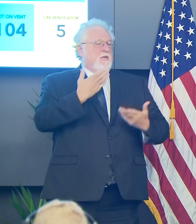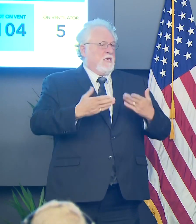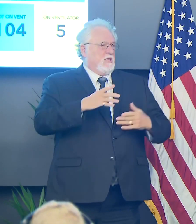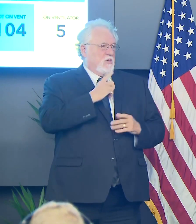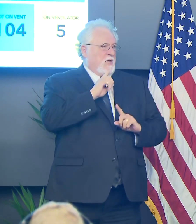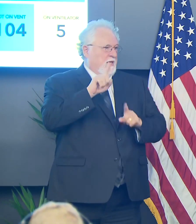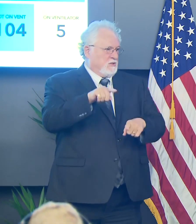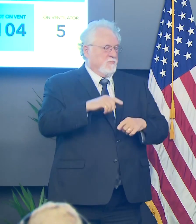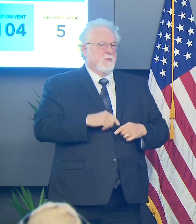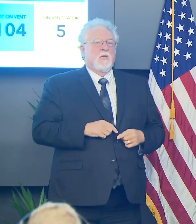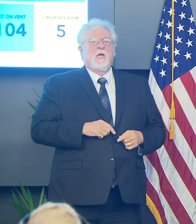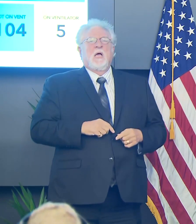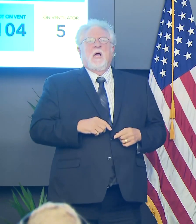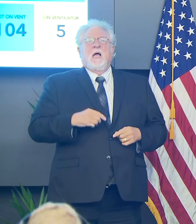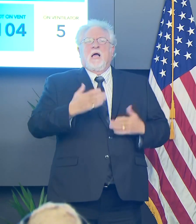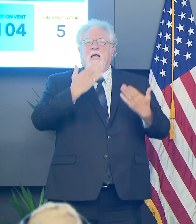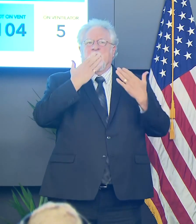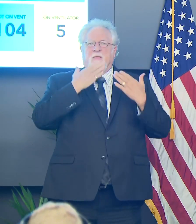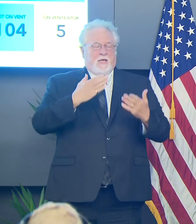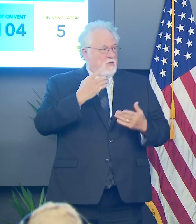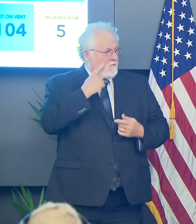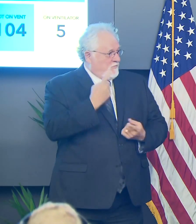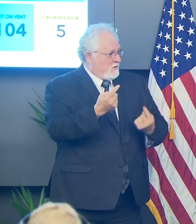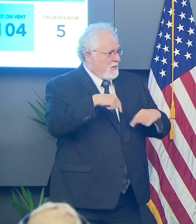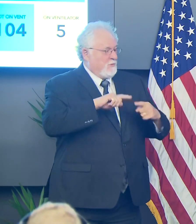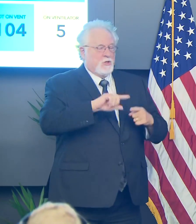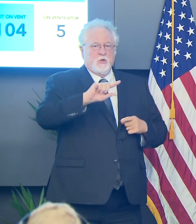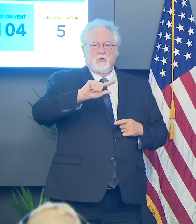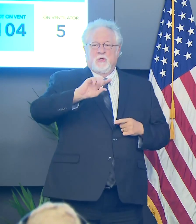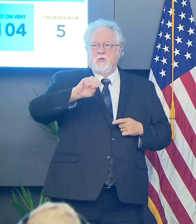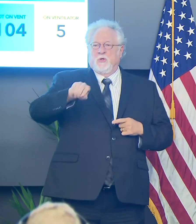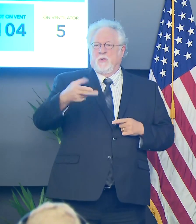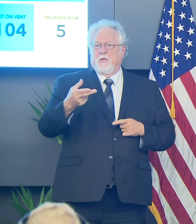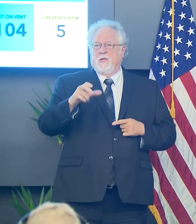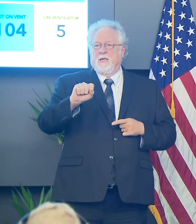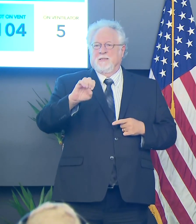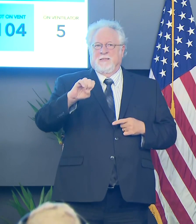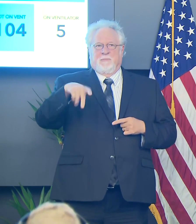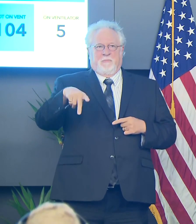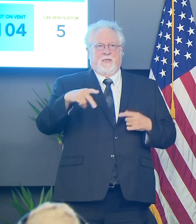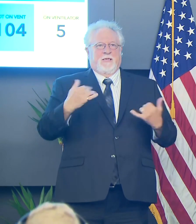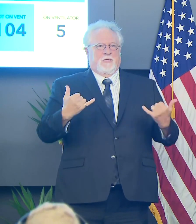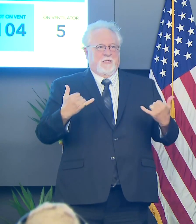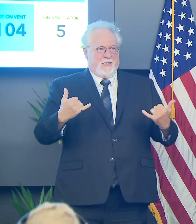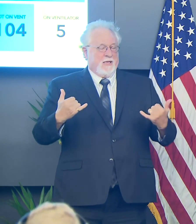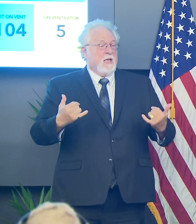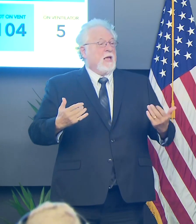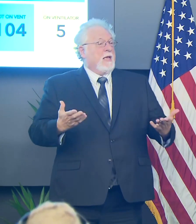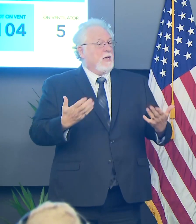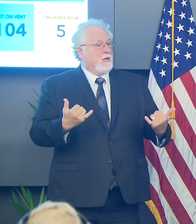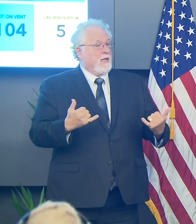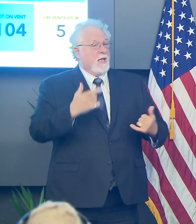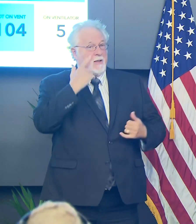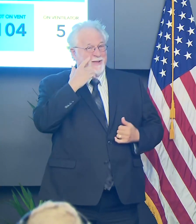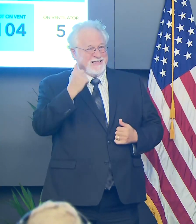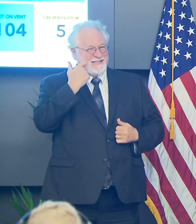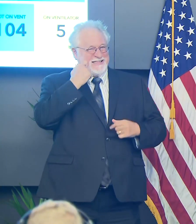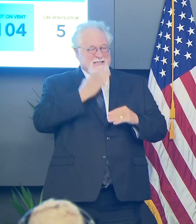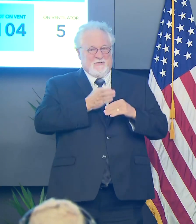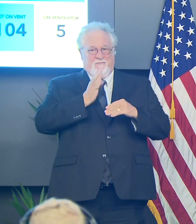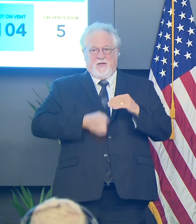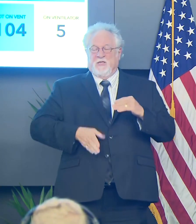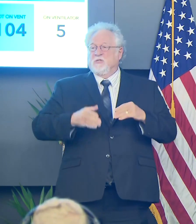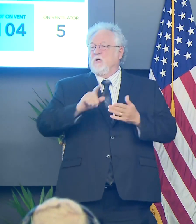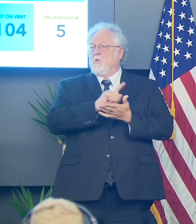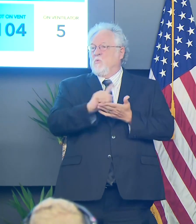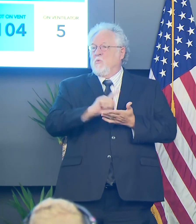I thank you for coming back over to GOSEP today as well. We are here today because I just finished our weekly